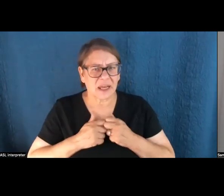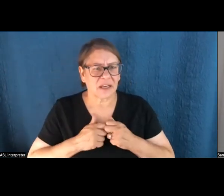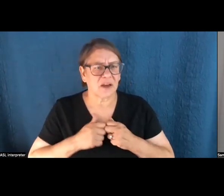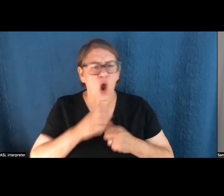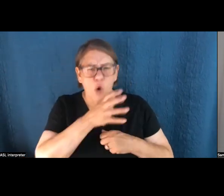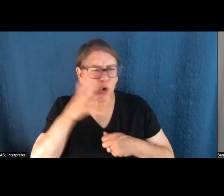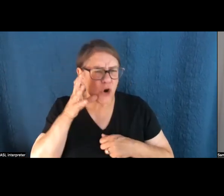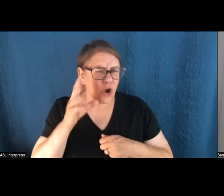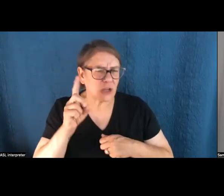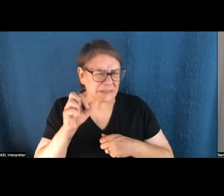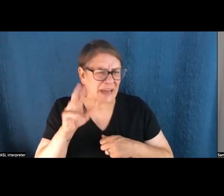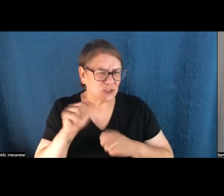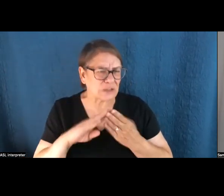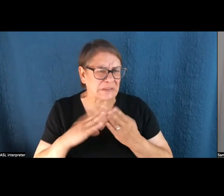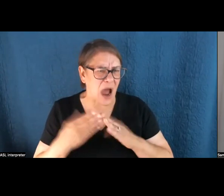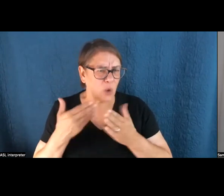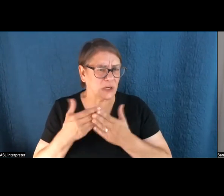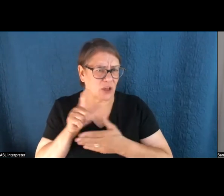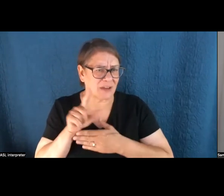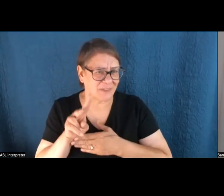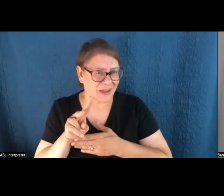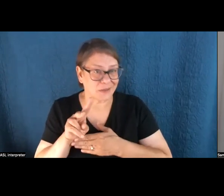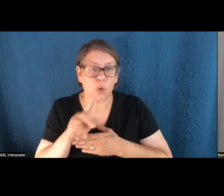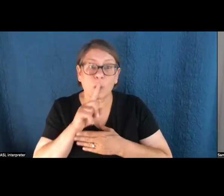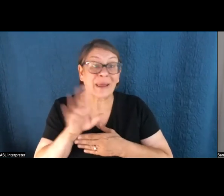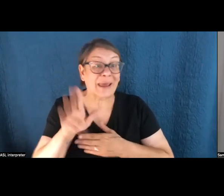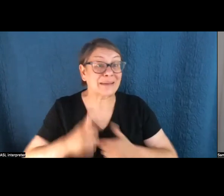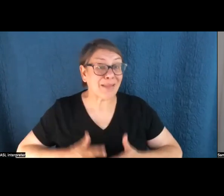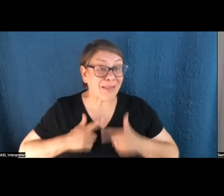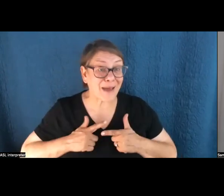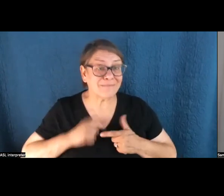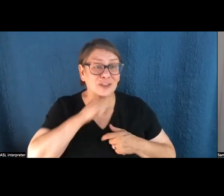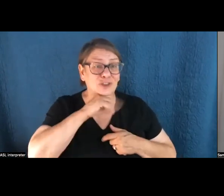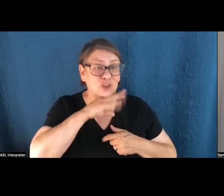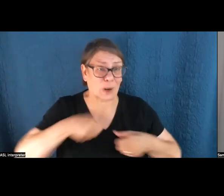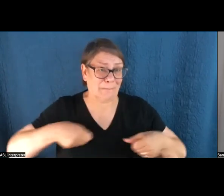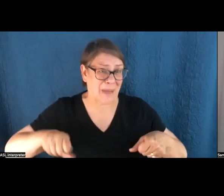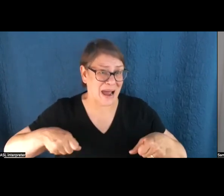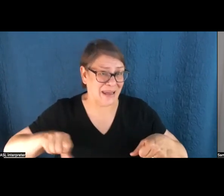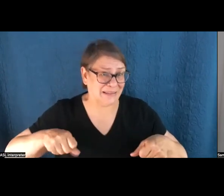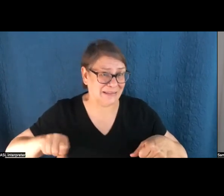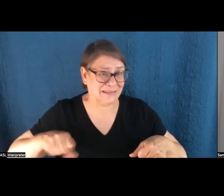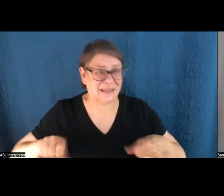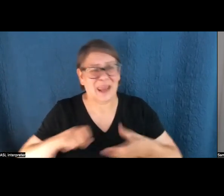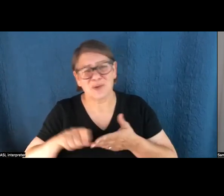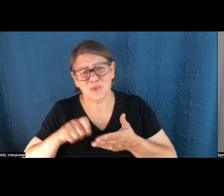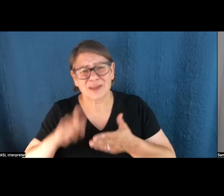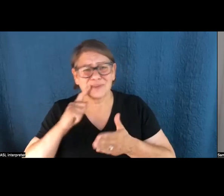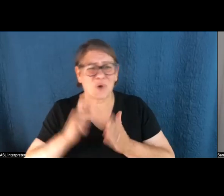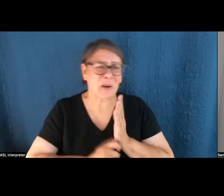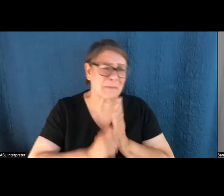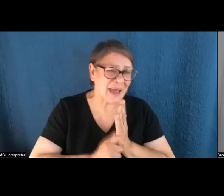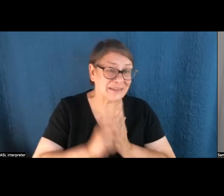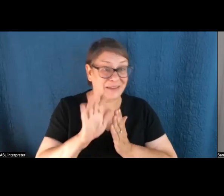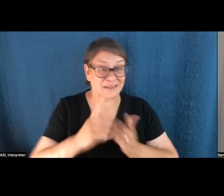hour north of Vegas. And I mean, dirt bikes are basically his life. He teaches off-roading classes. He writes for off-road magazines. And this is his